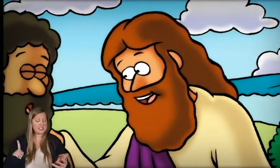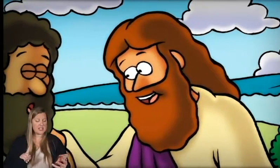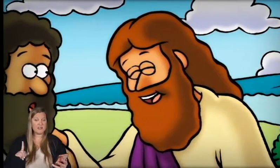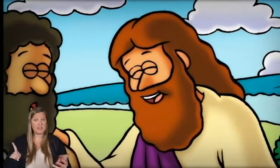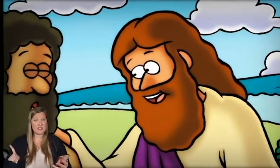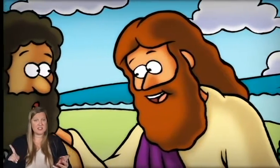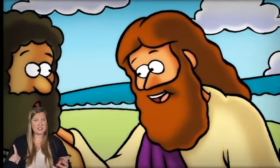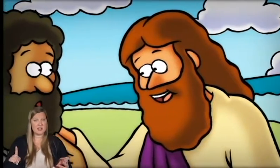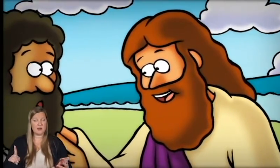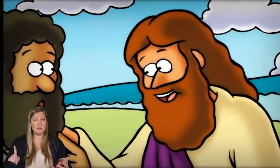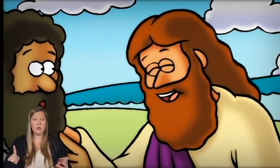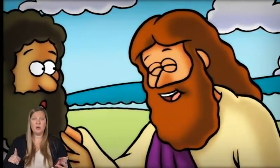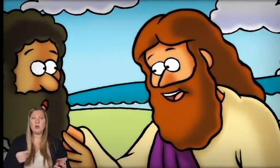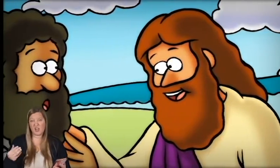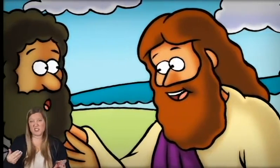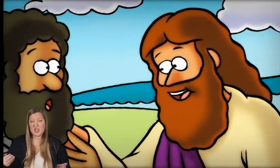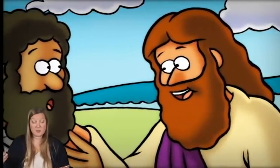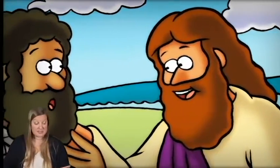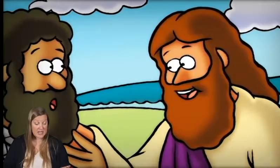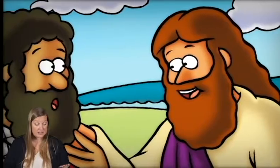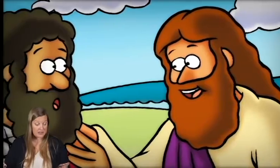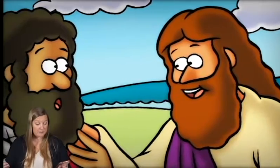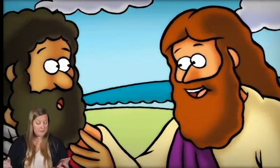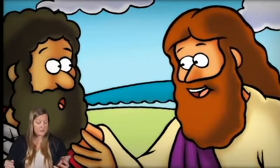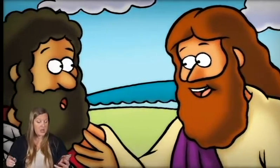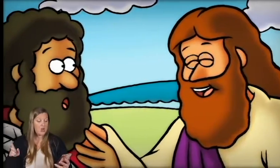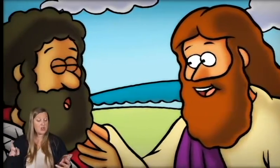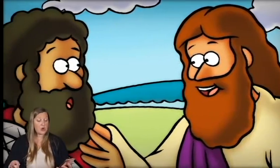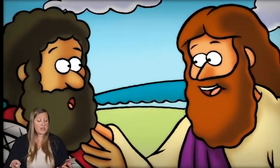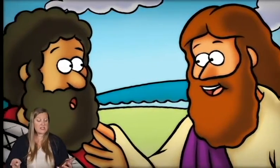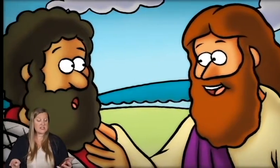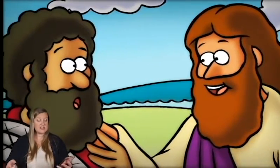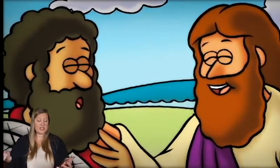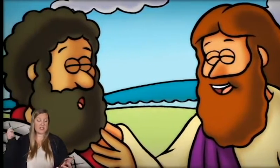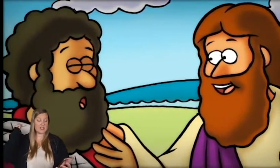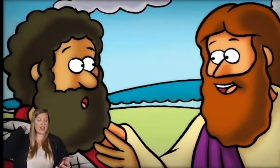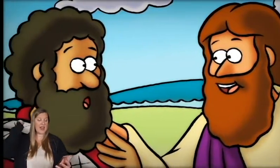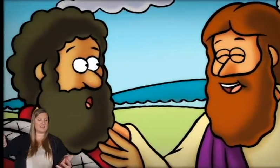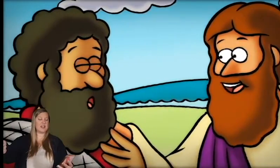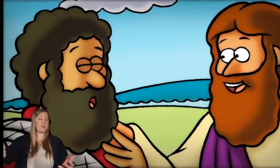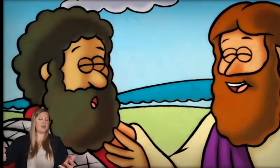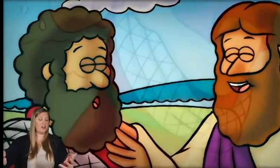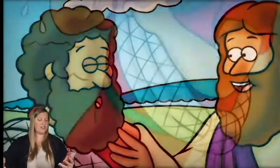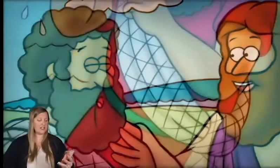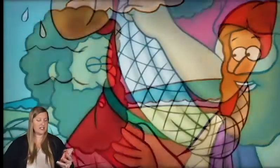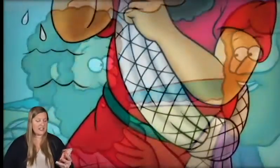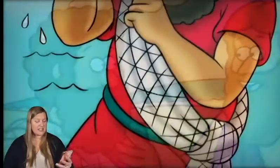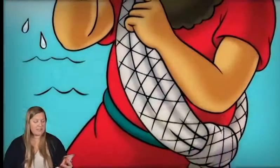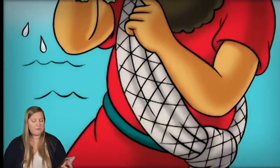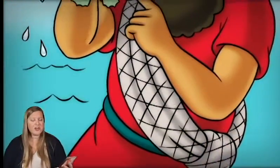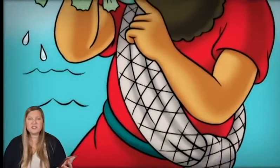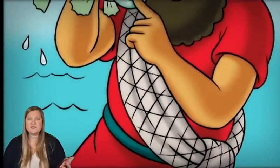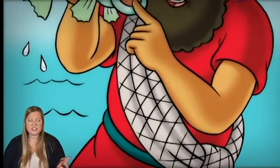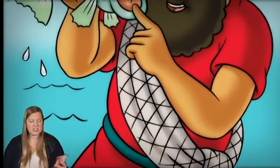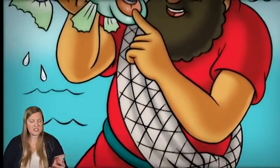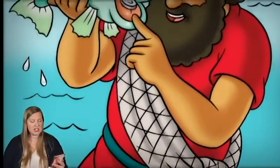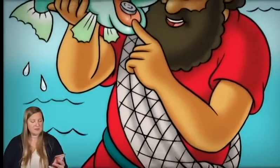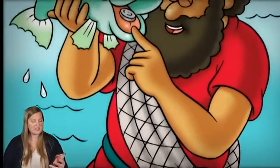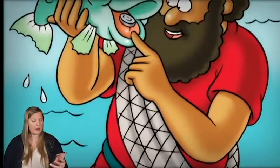take offense to them or not to upset them. Go to the sea and cast out a hook and take the first fish that comes up.